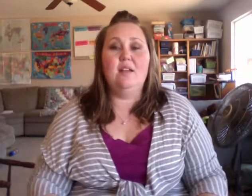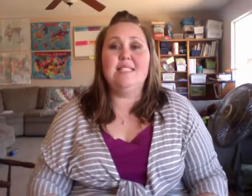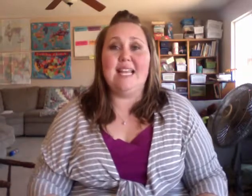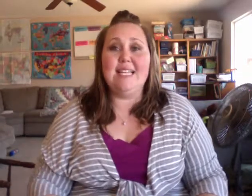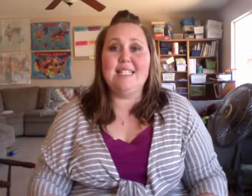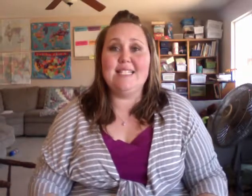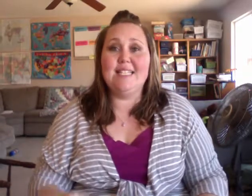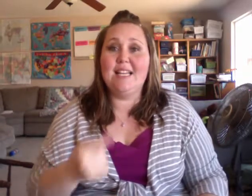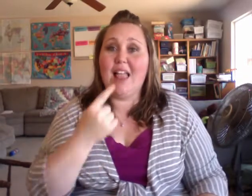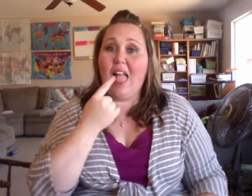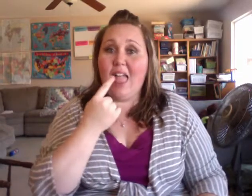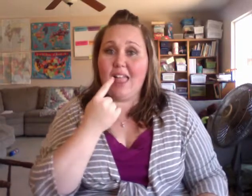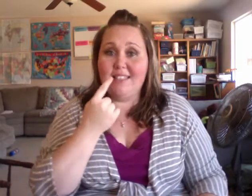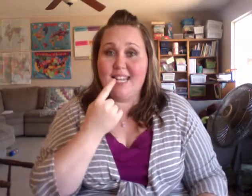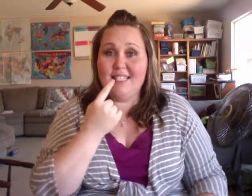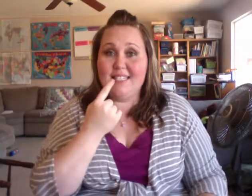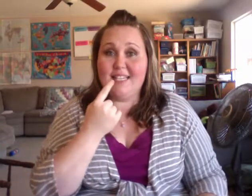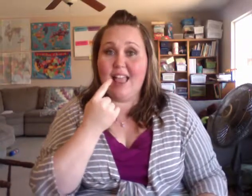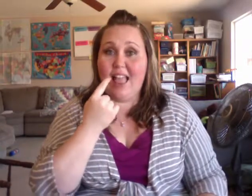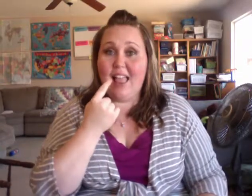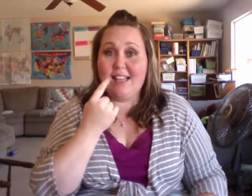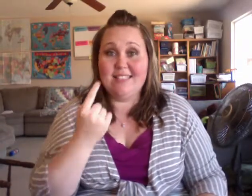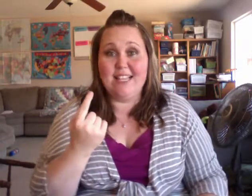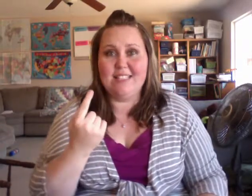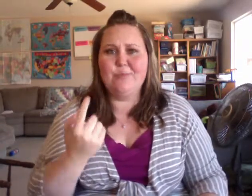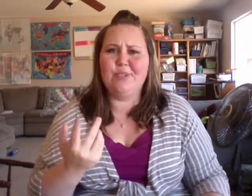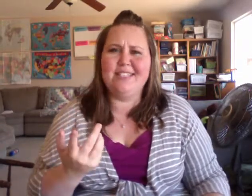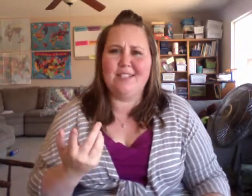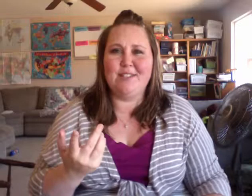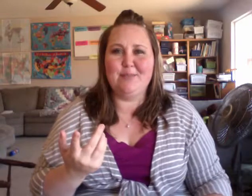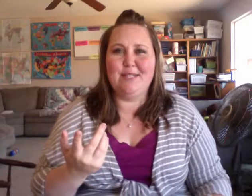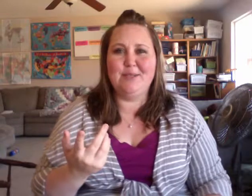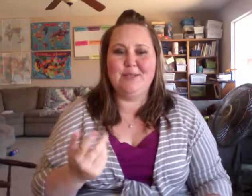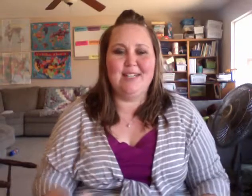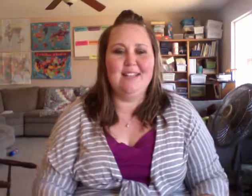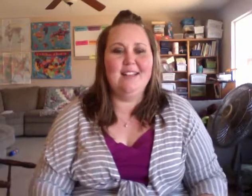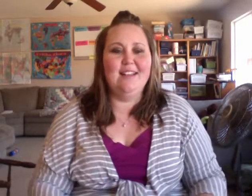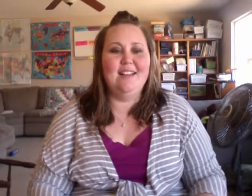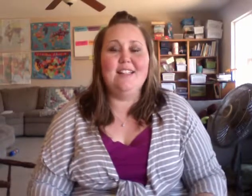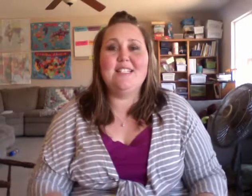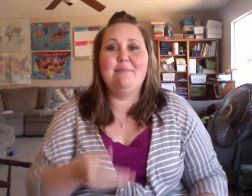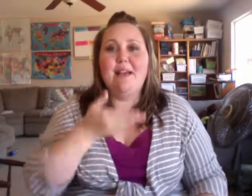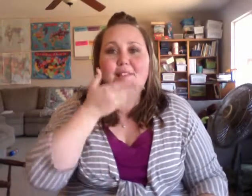Taste. Taste. Taste. Pretty self-explanatory. Smell.